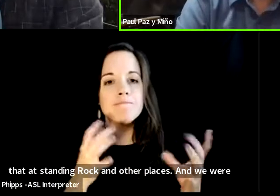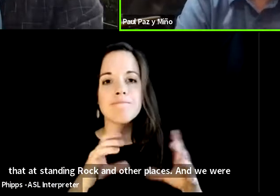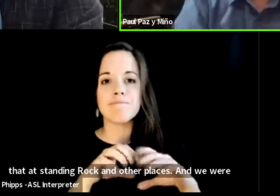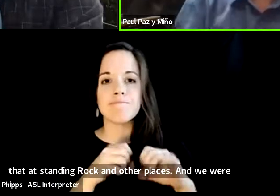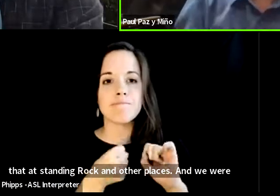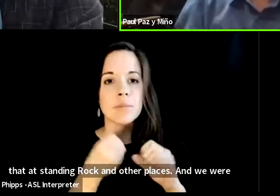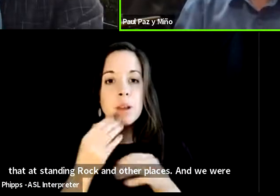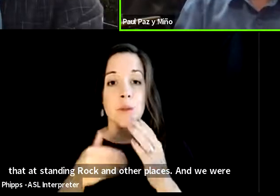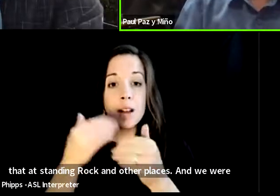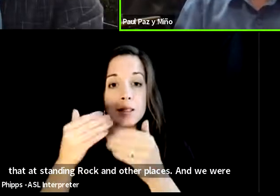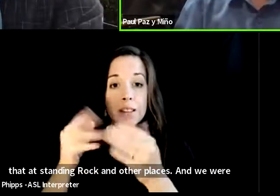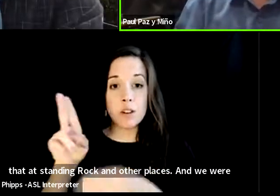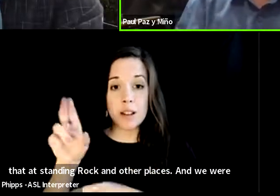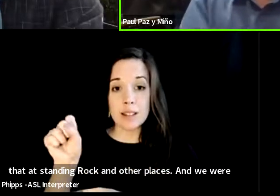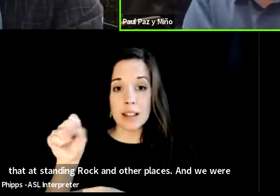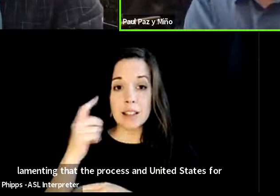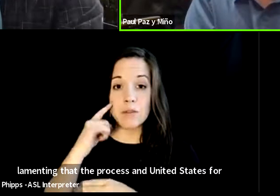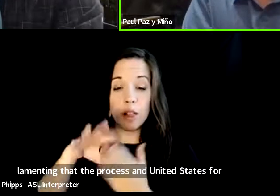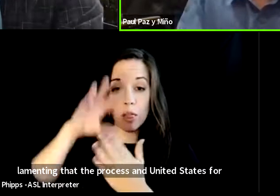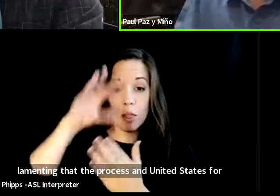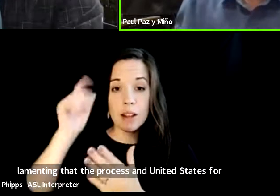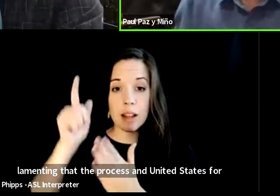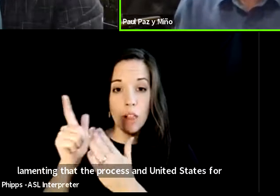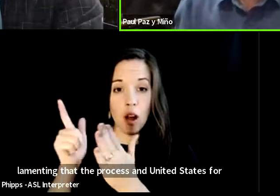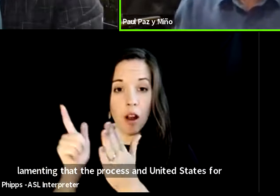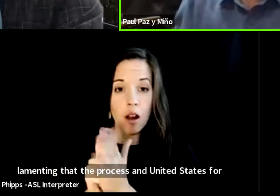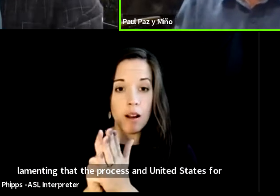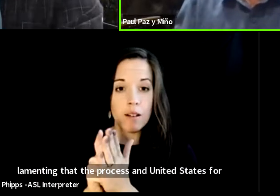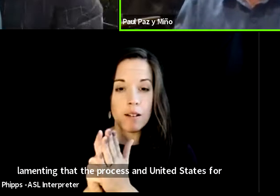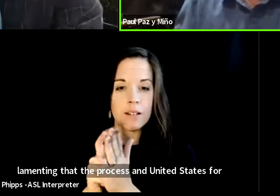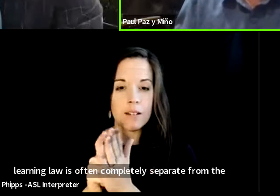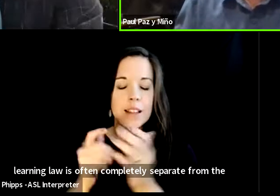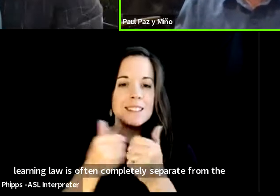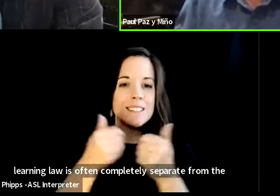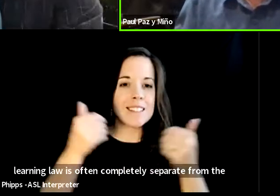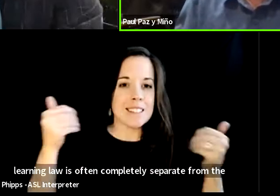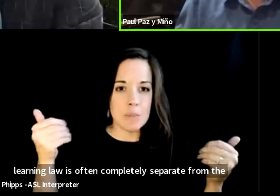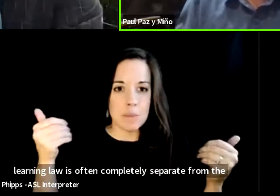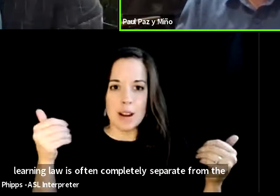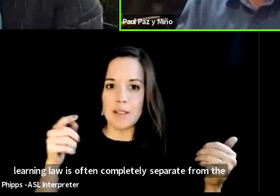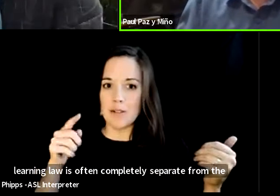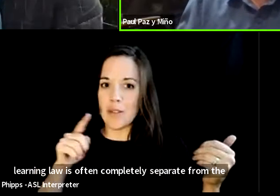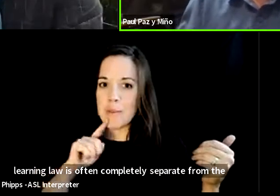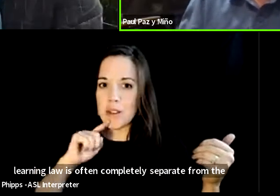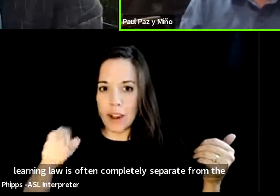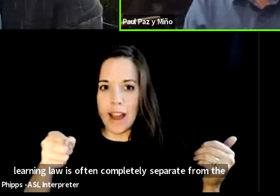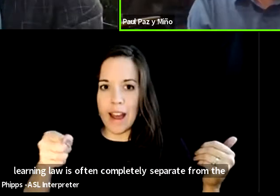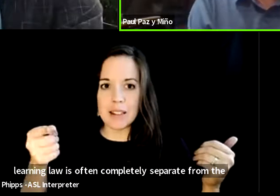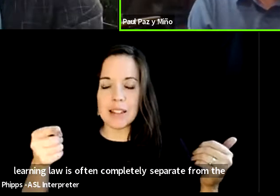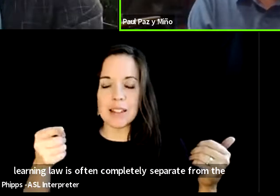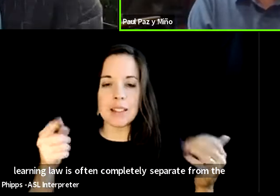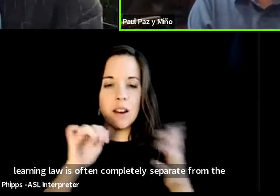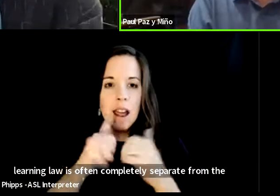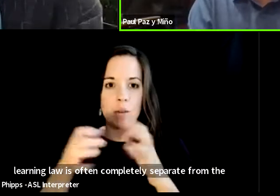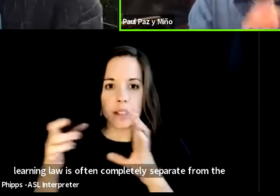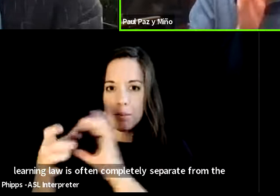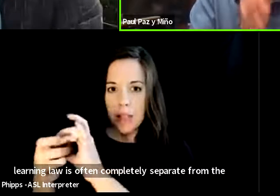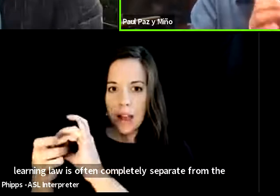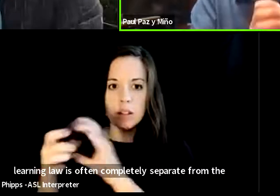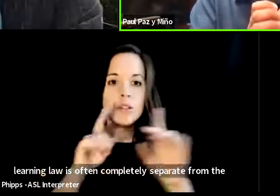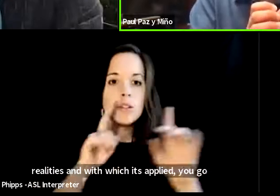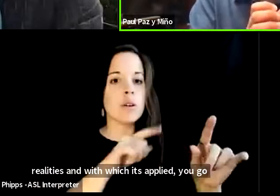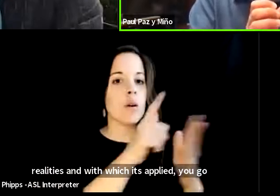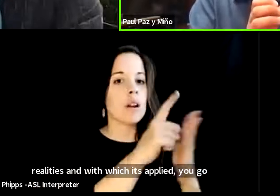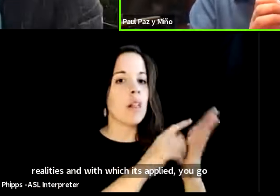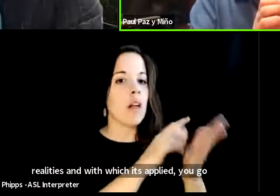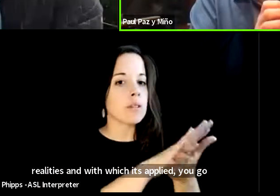states for learning law is often completely separate from the realities and with which it's applied you go to law school and you're